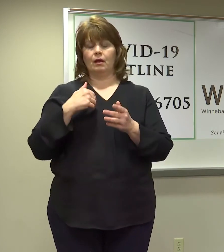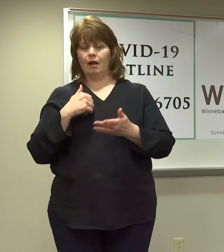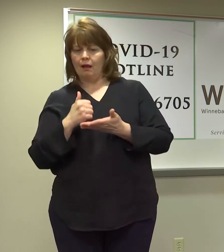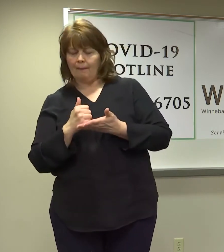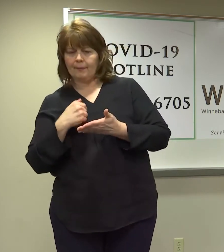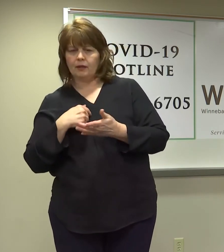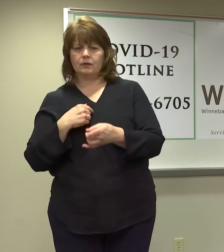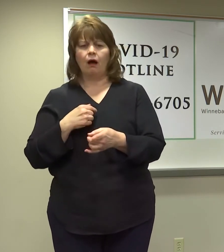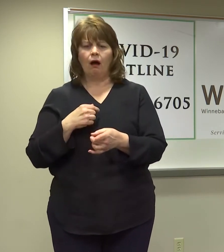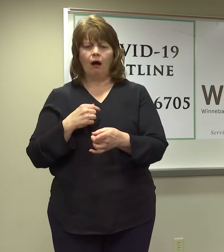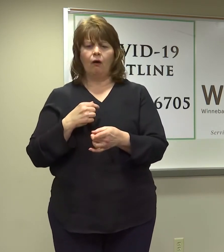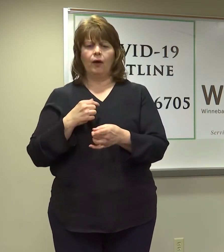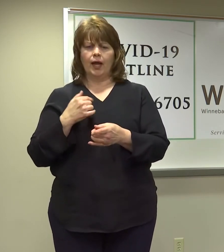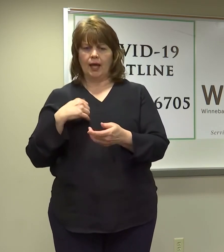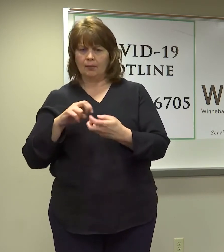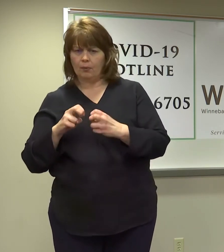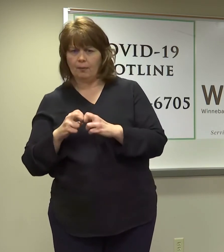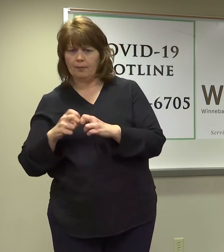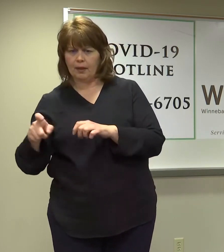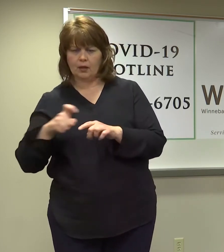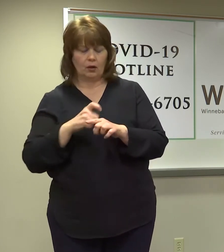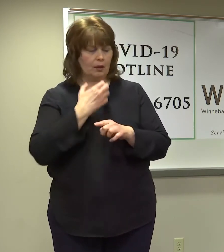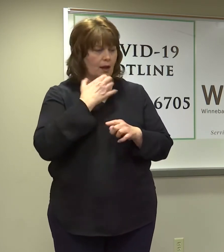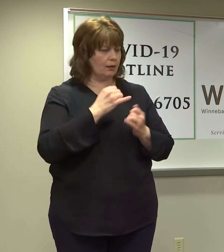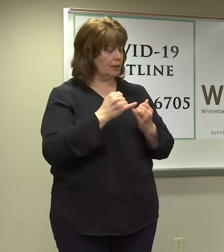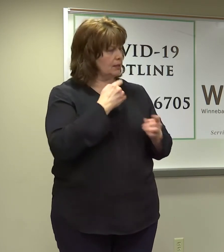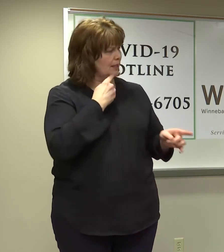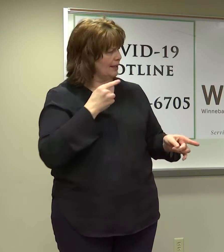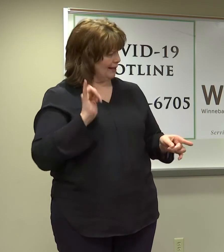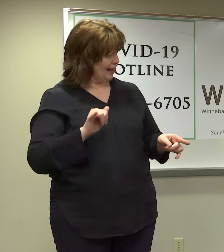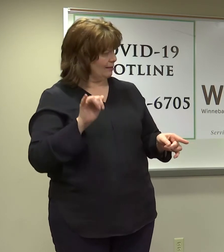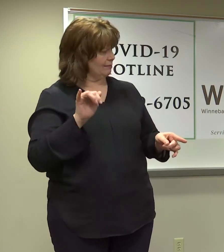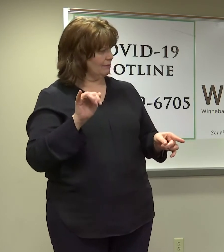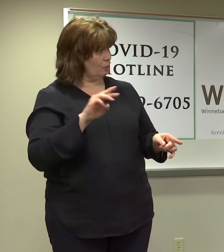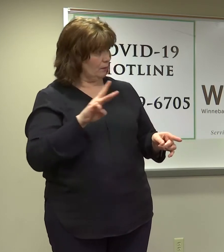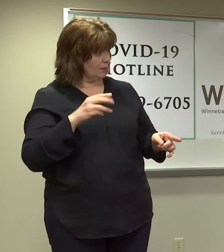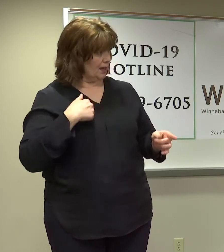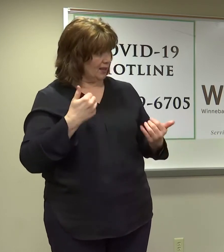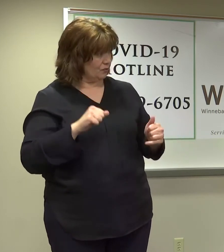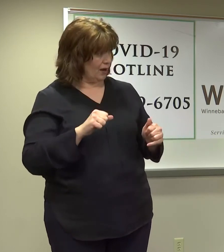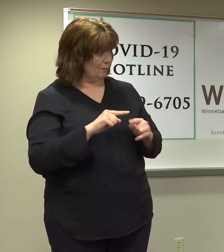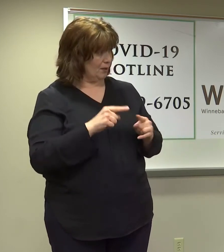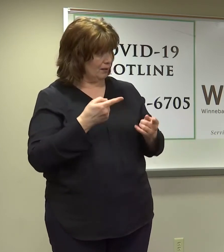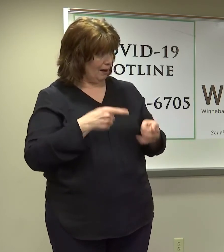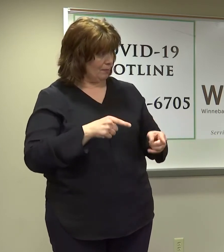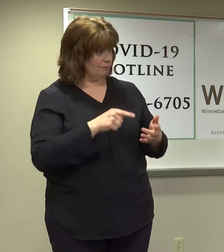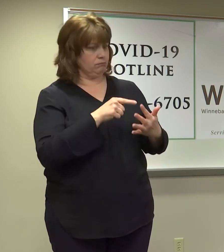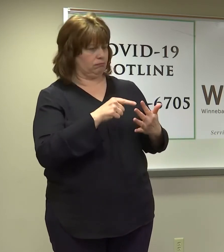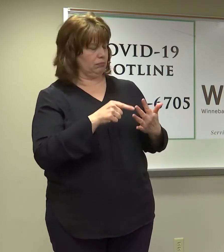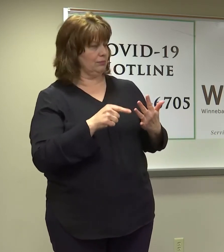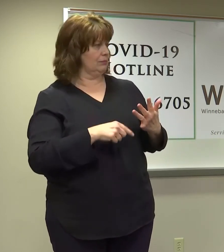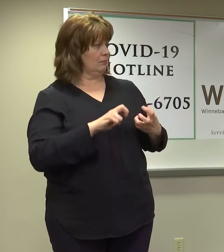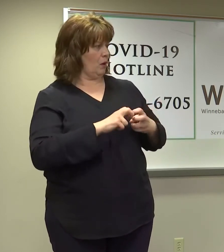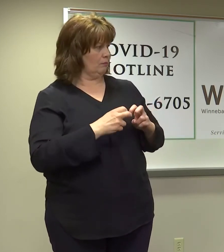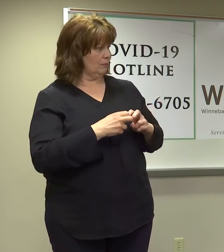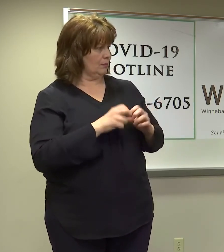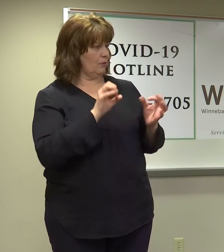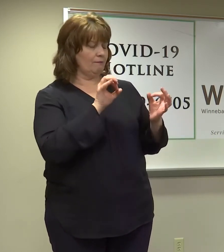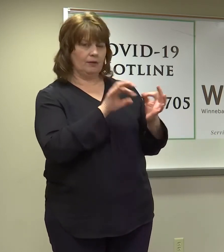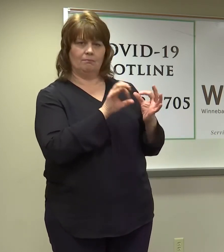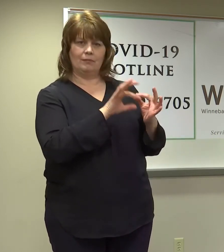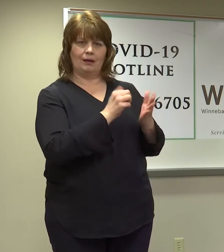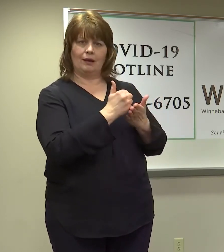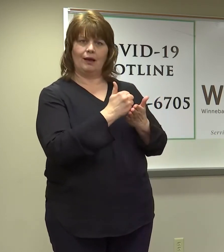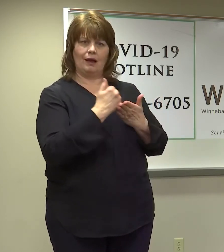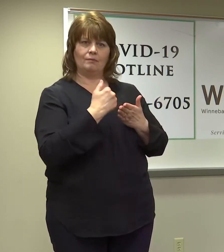glitches. Called our hotline in the morning and said, hey, I tried that site. Here's what happened. And so, you know, again, that was the idea is that